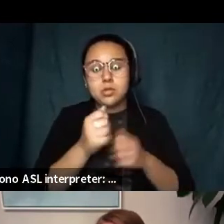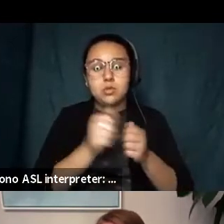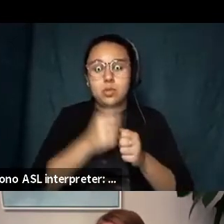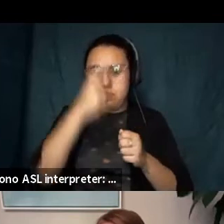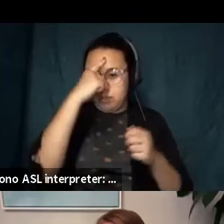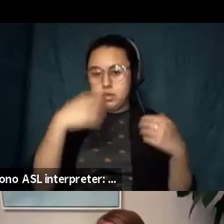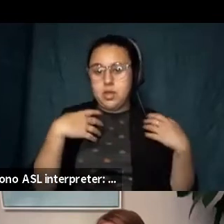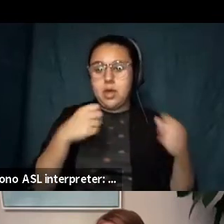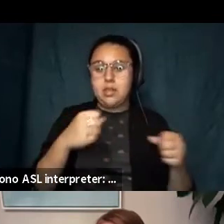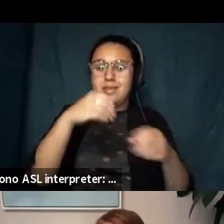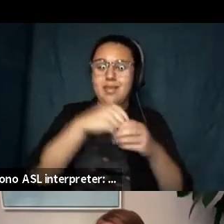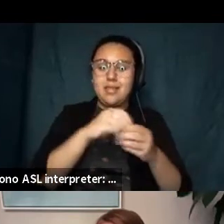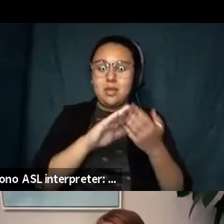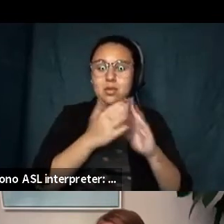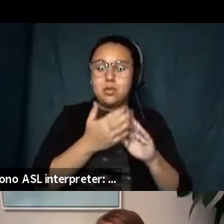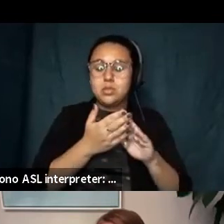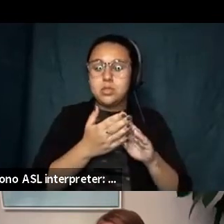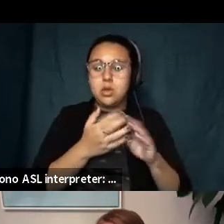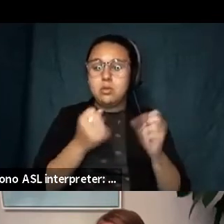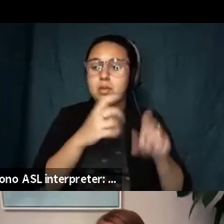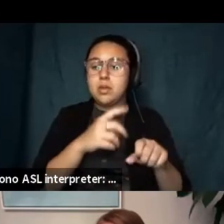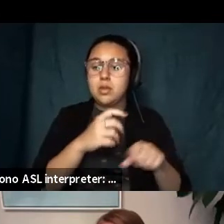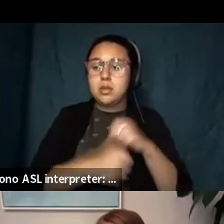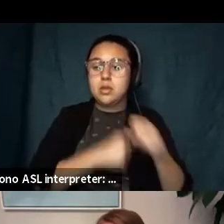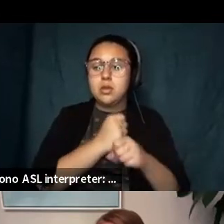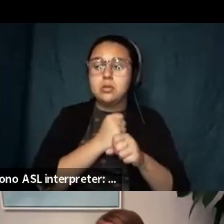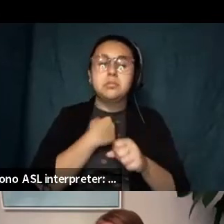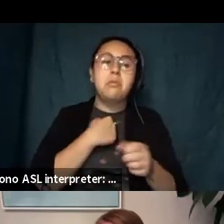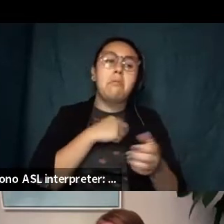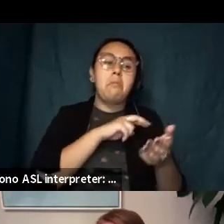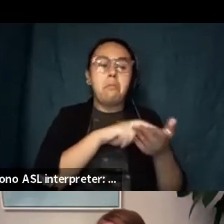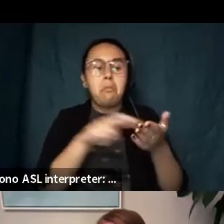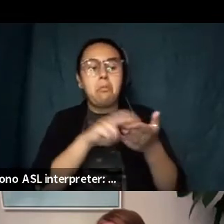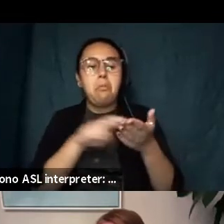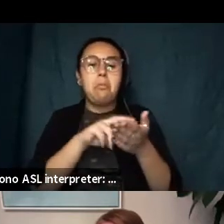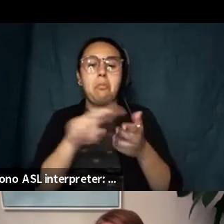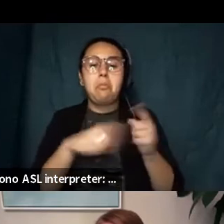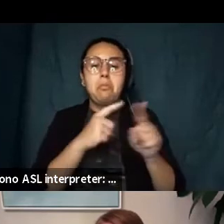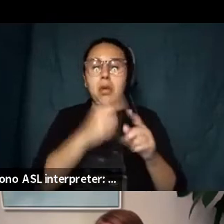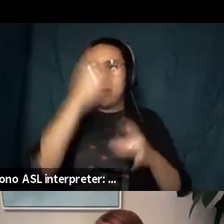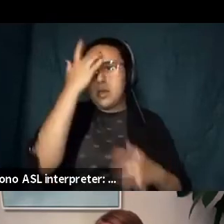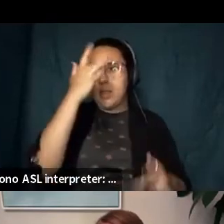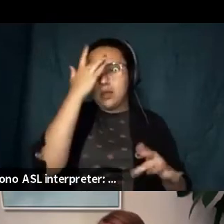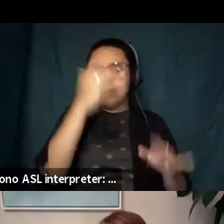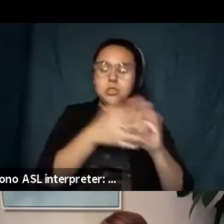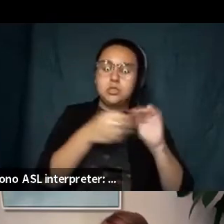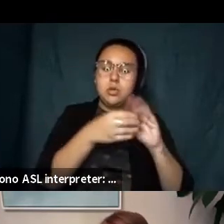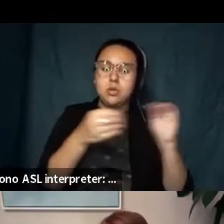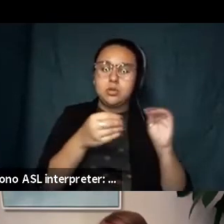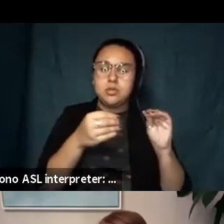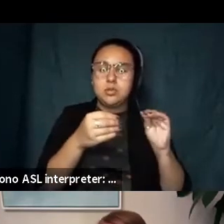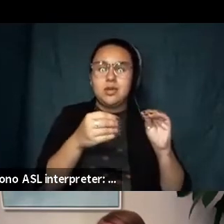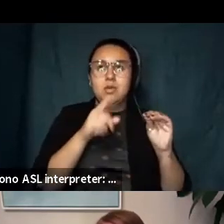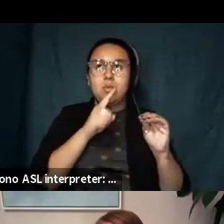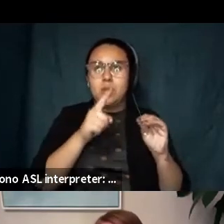community so i'd spent a number of years reading about like illness narratives you know and all this very like academic journal type